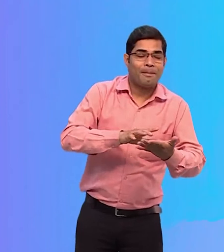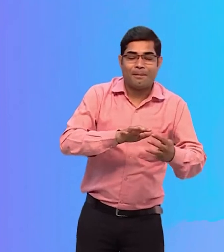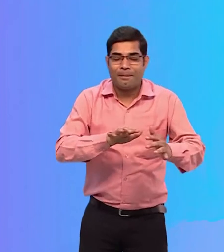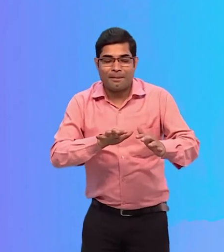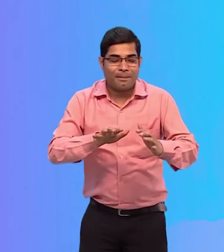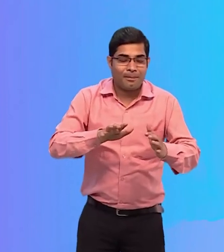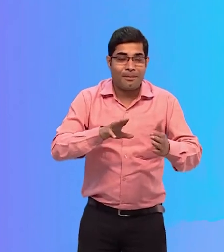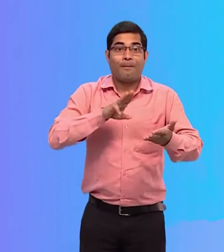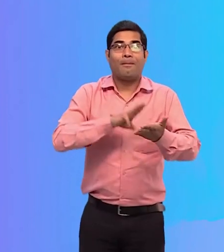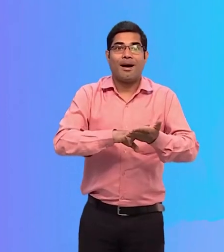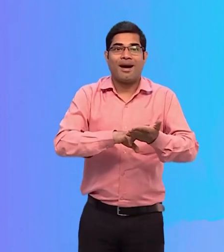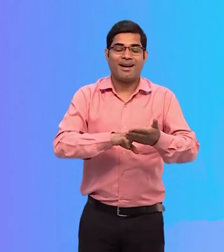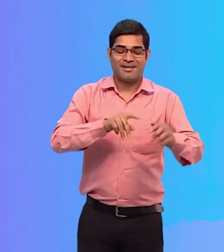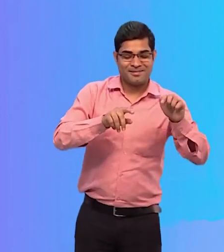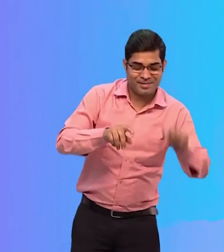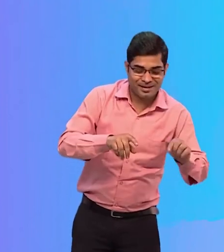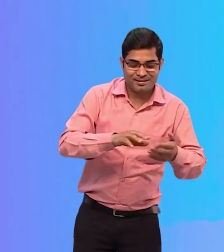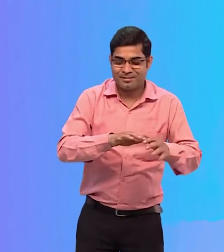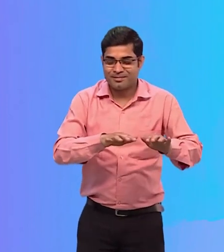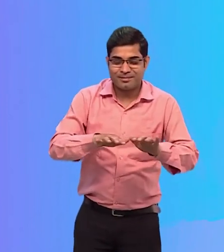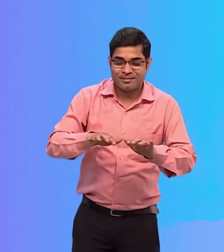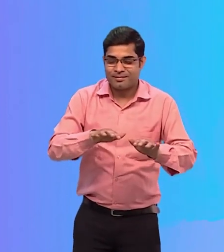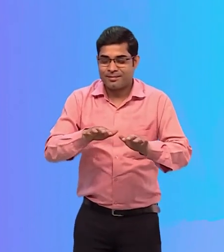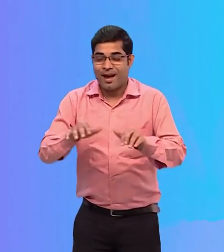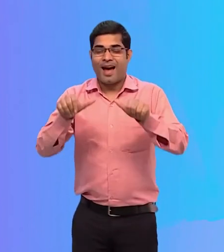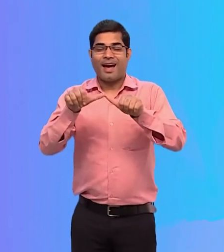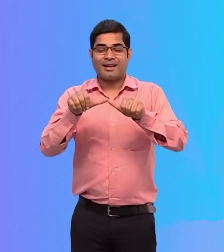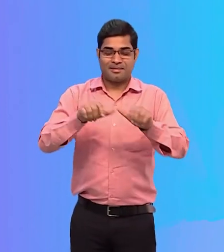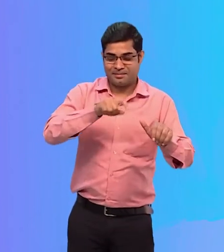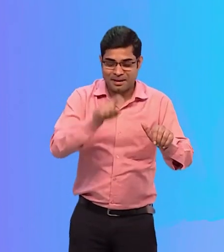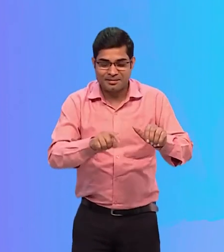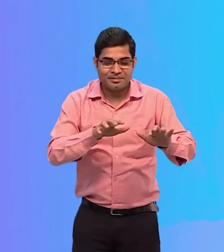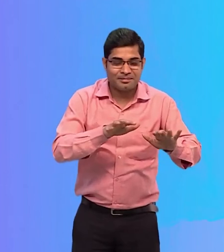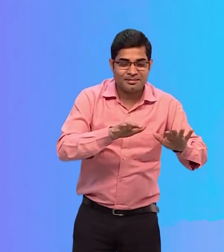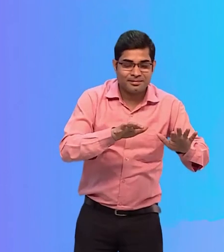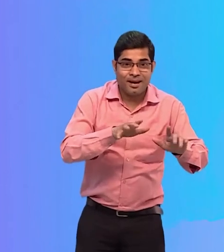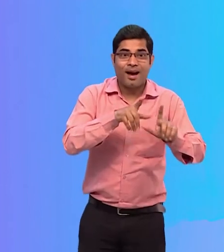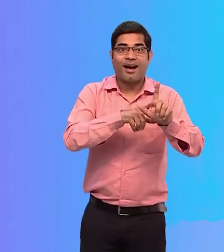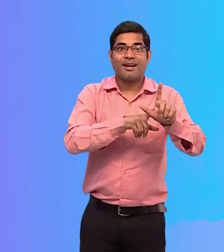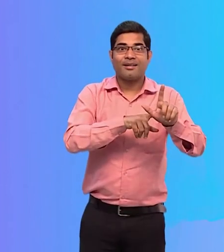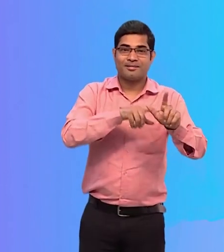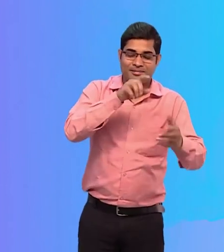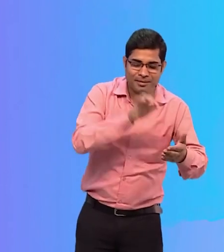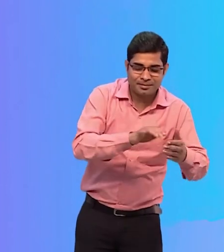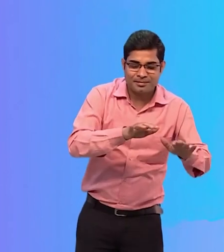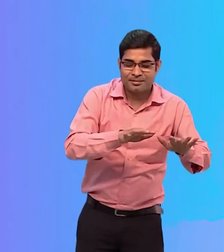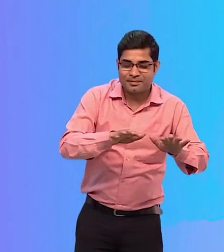-A-Y